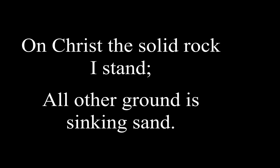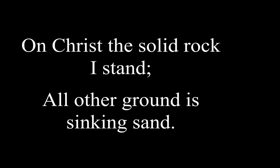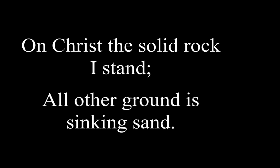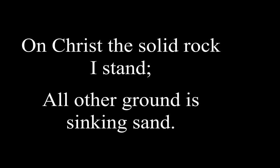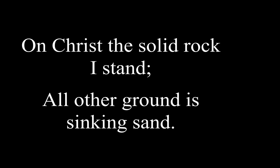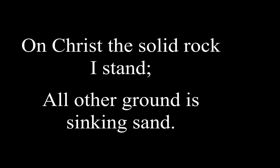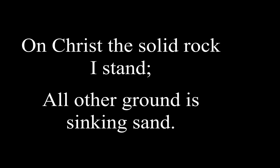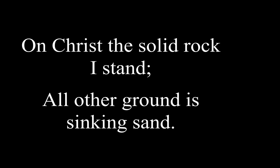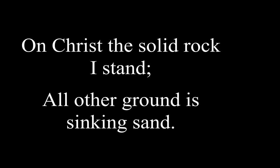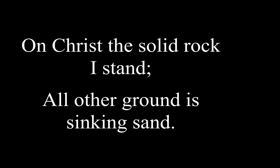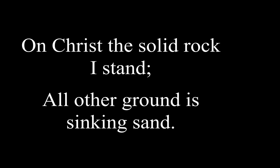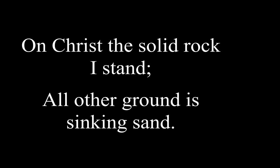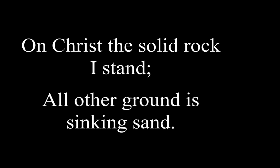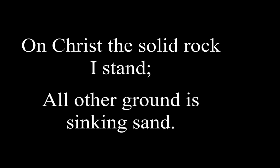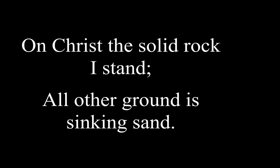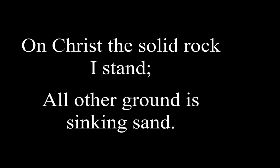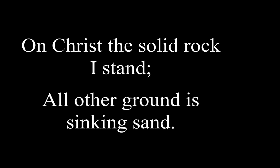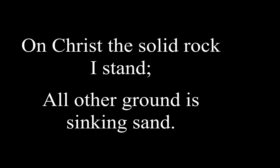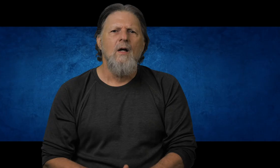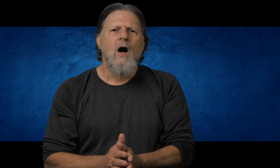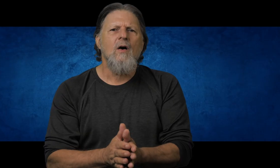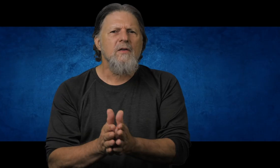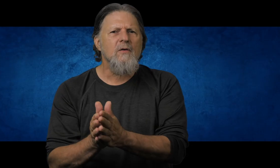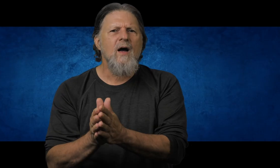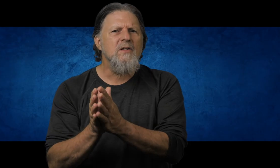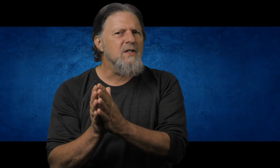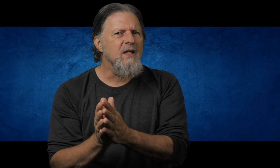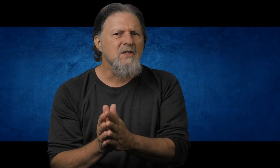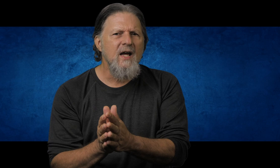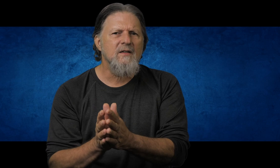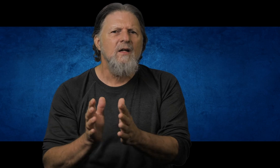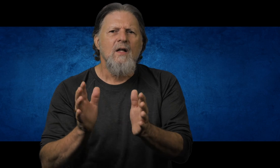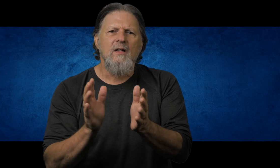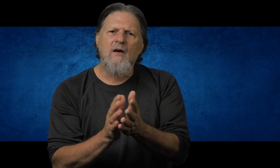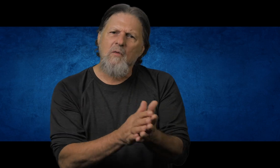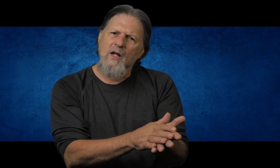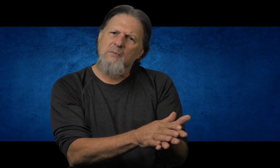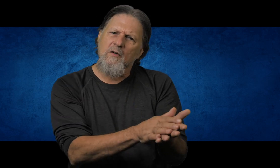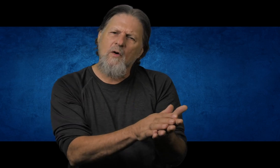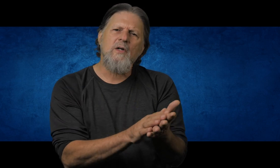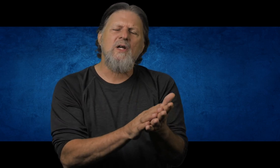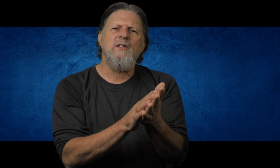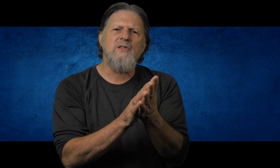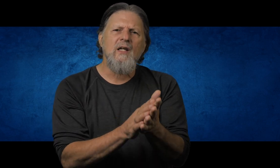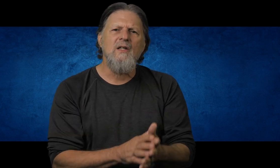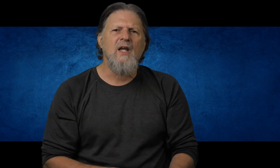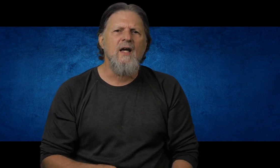I stand. All other ground is sinking sand. All other ground is sinking sand. The devil wants me to focus on sinking sand